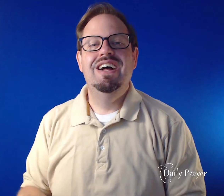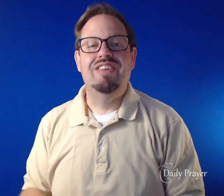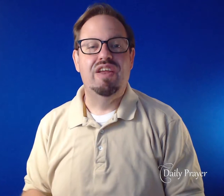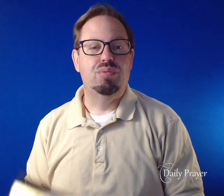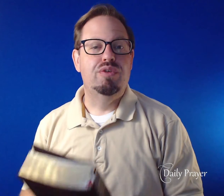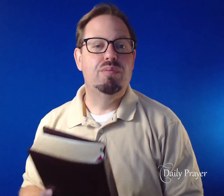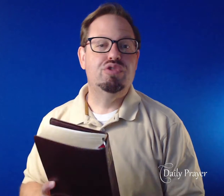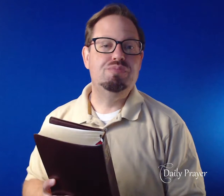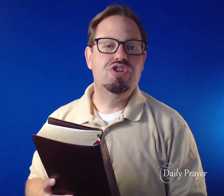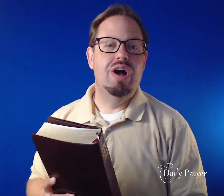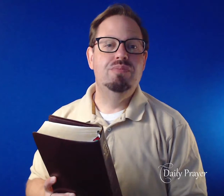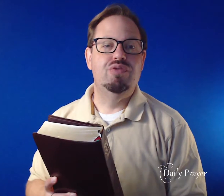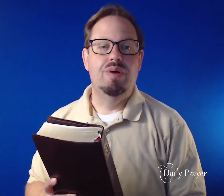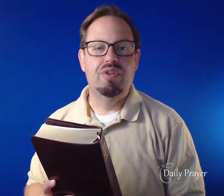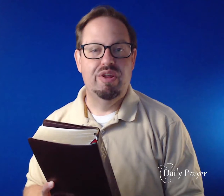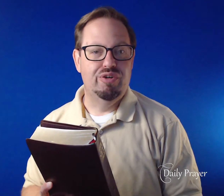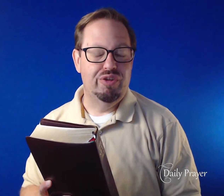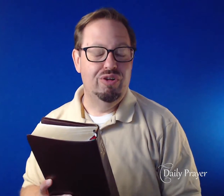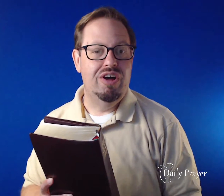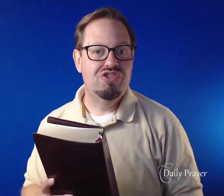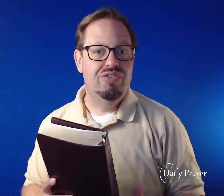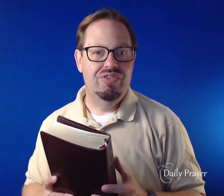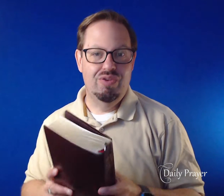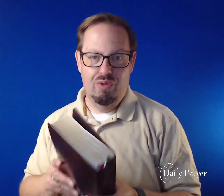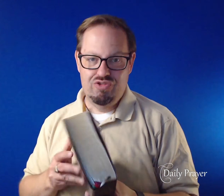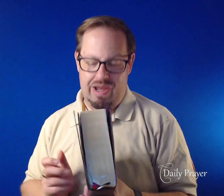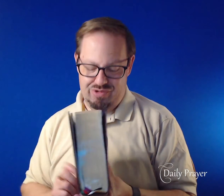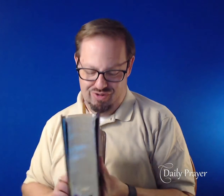Today's word from Scripture comes from the letter to the Colossians, the fourth chapter.